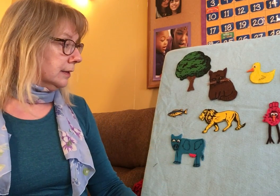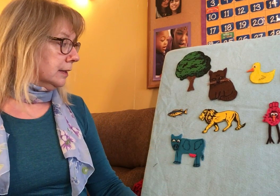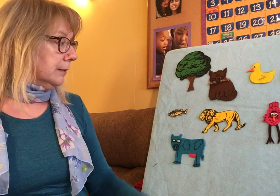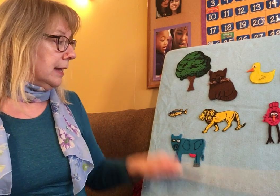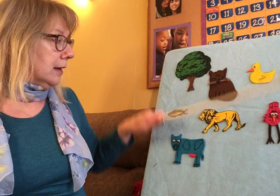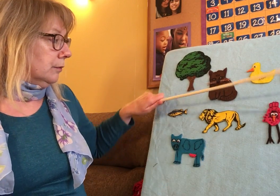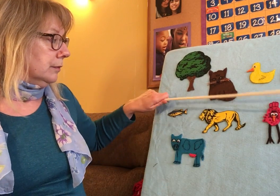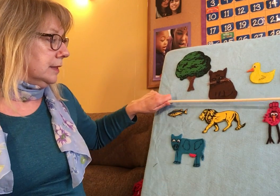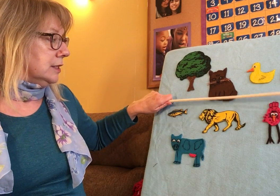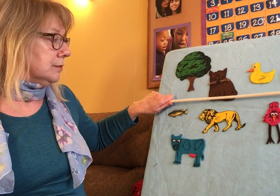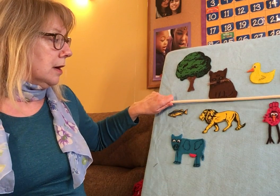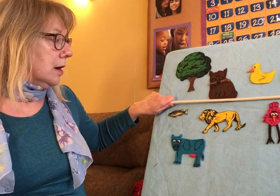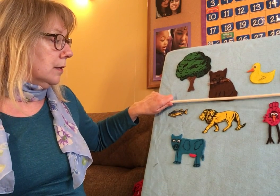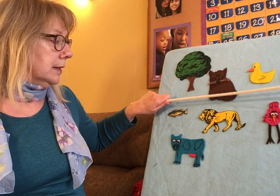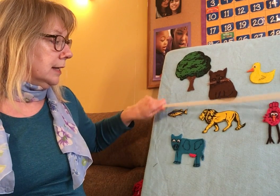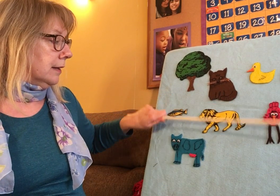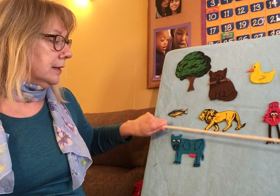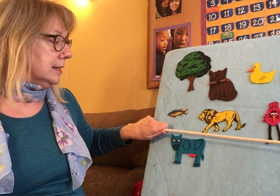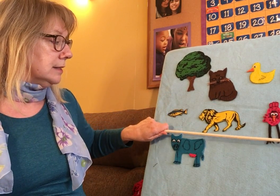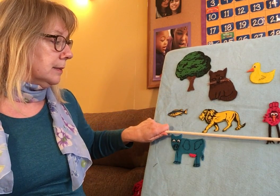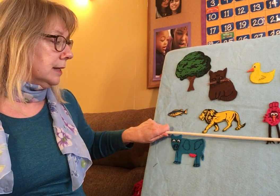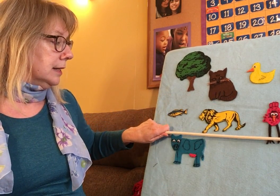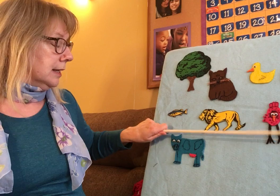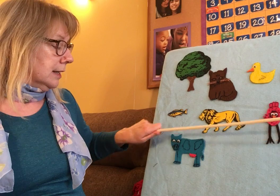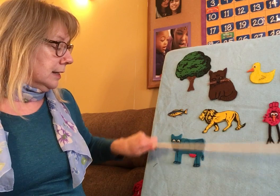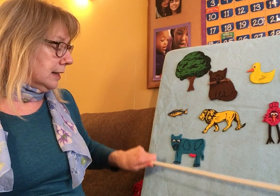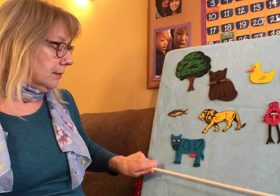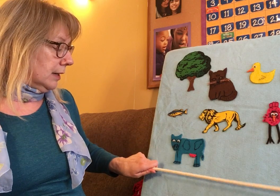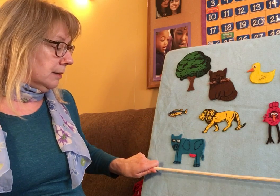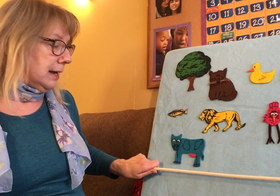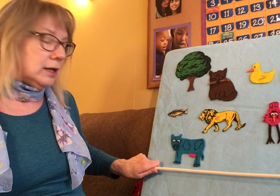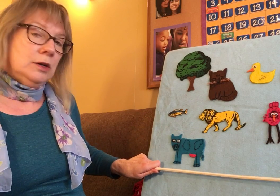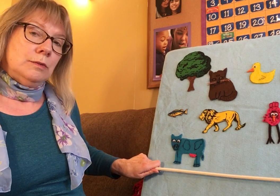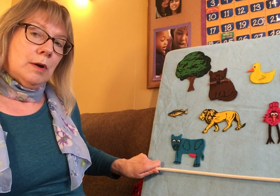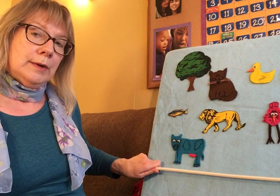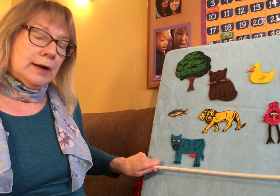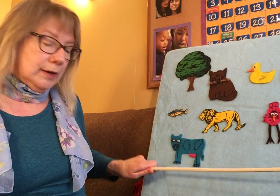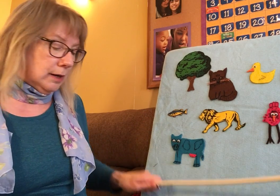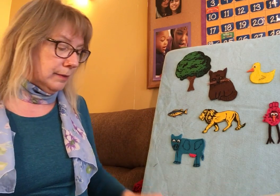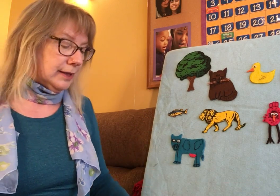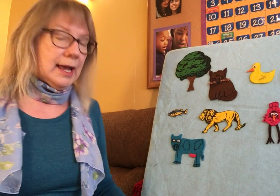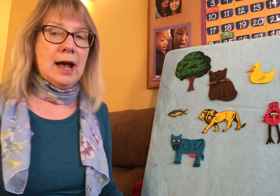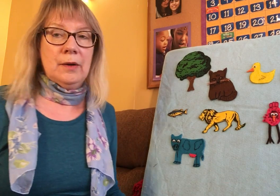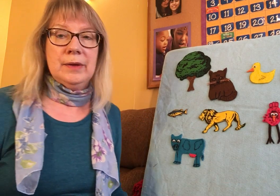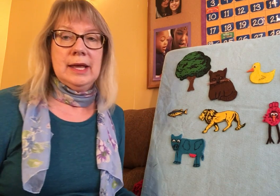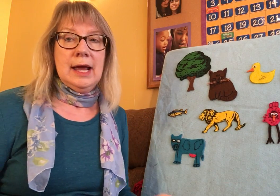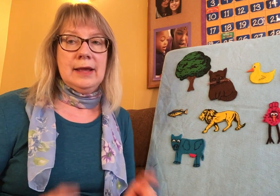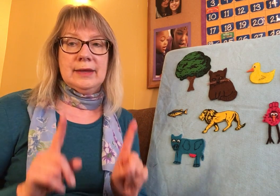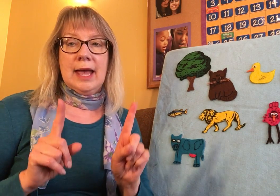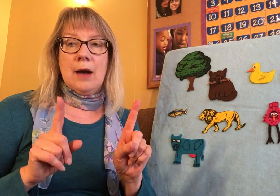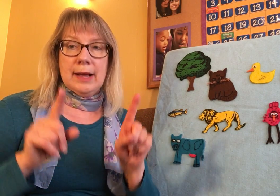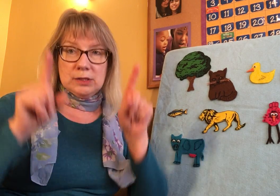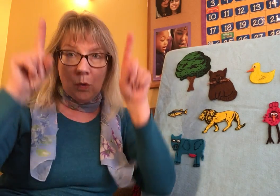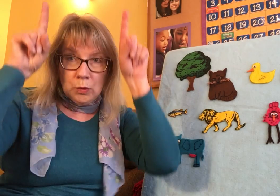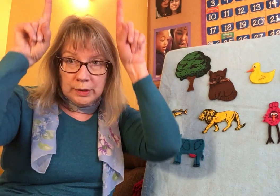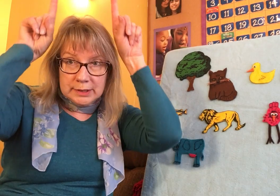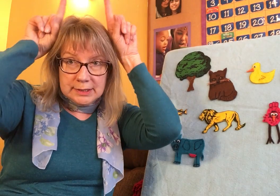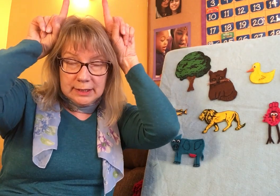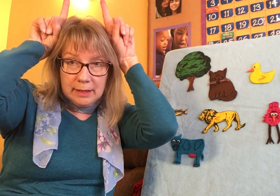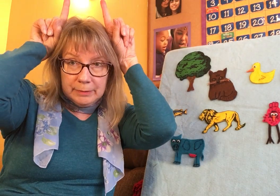We have this row. Now this one. Now we're going to make a new row down here with the cow. And the cow has horns that stick up